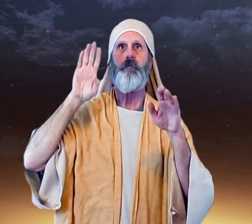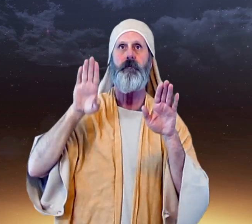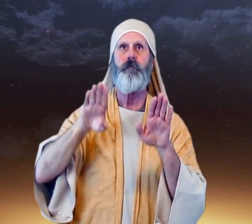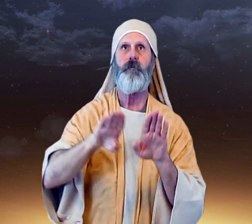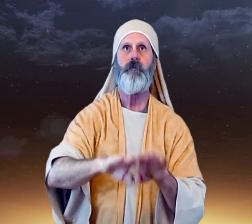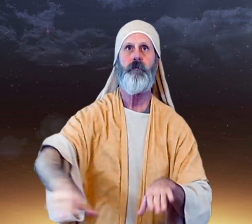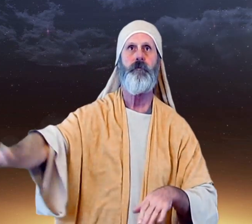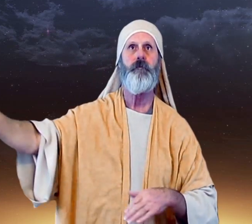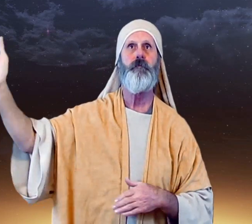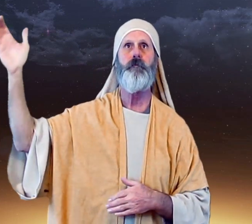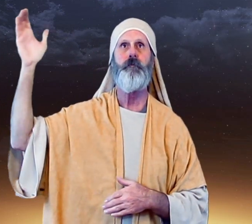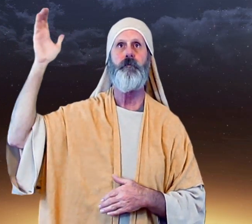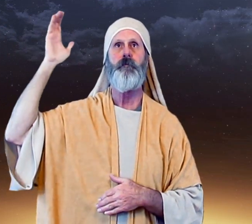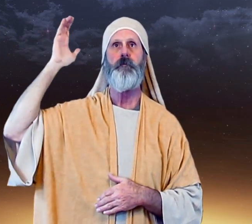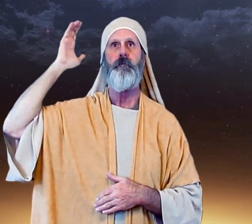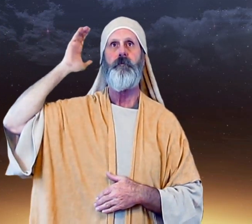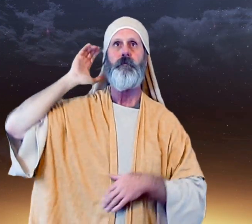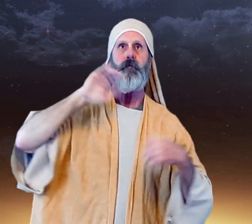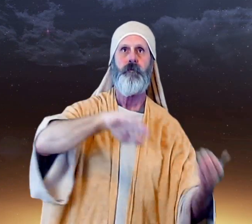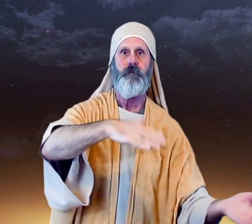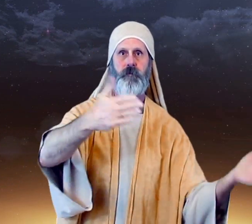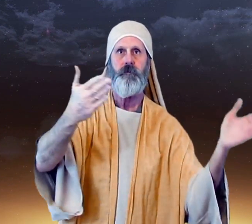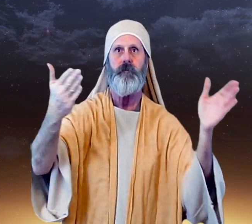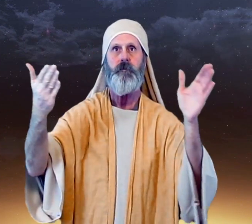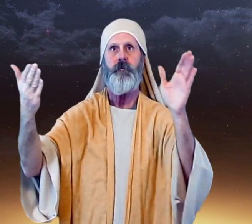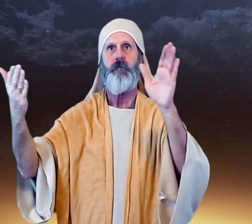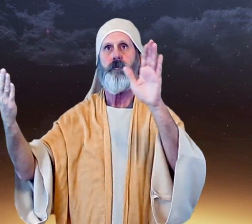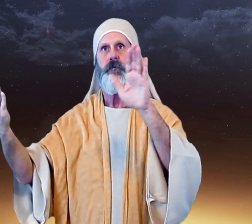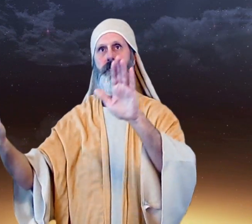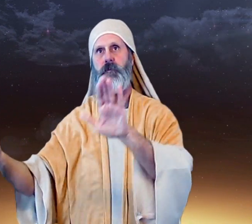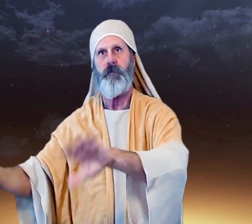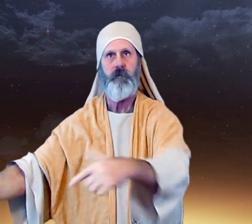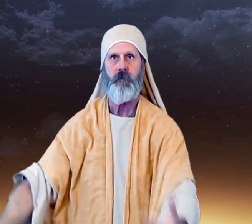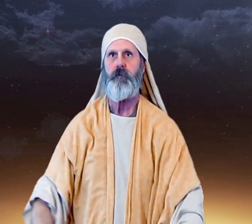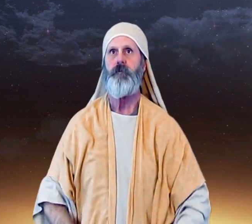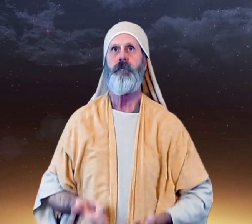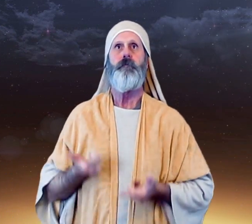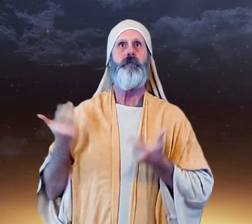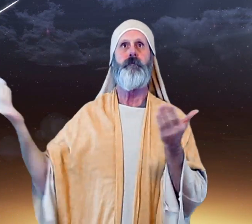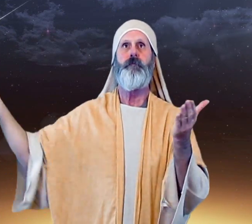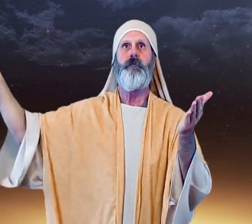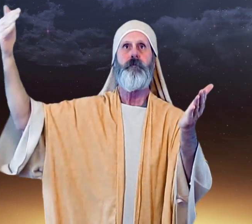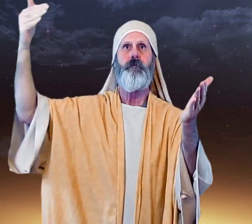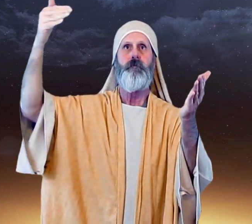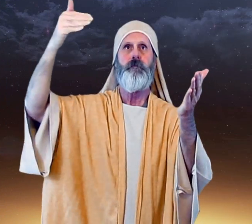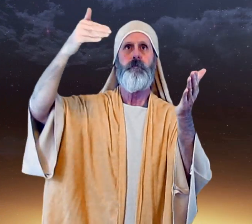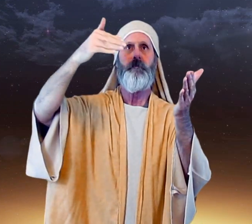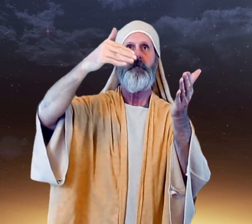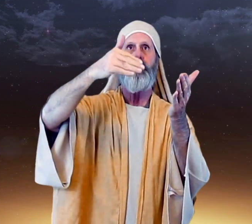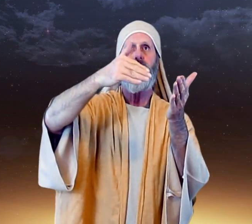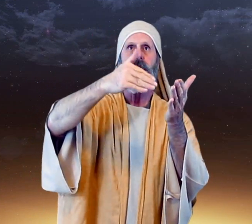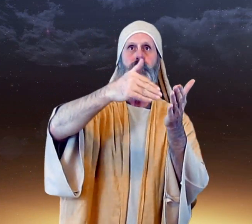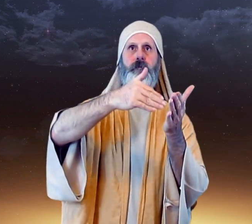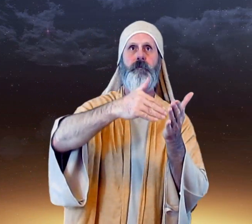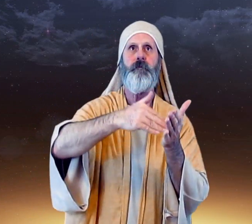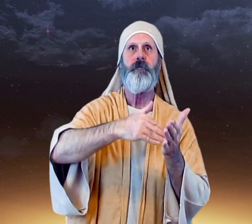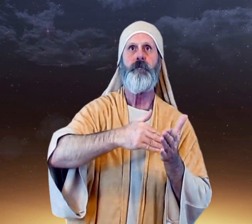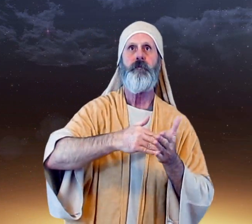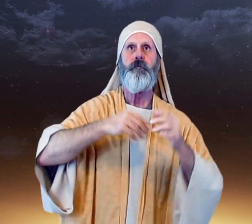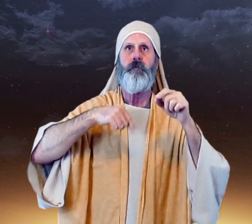deaf will hear and the dead will live again The